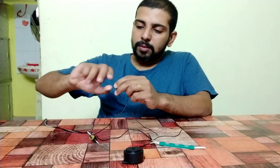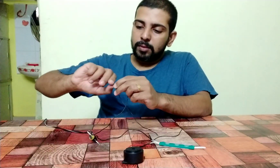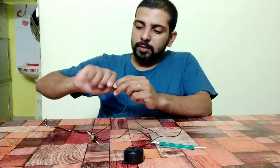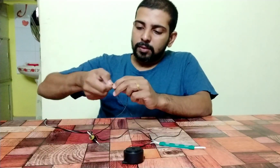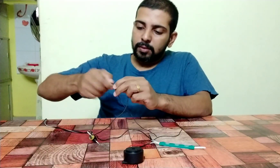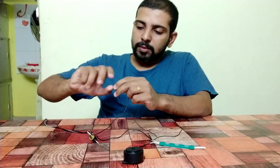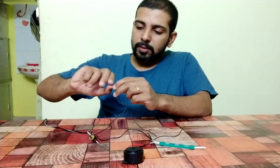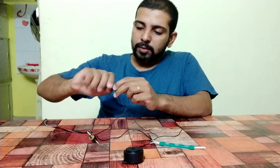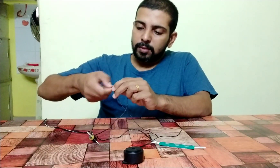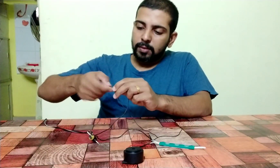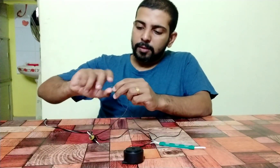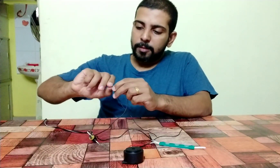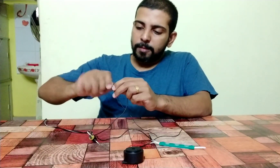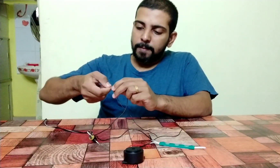Break down